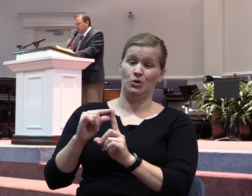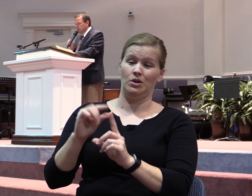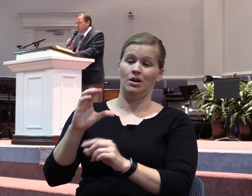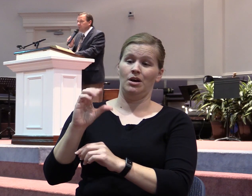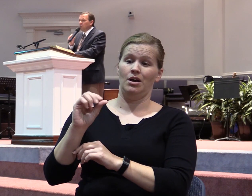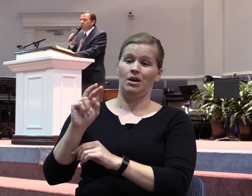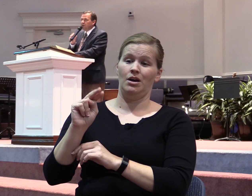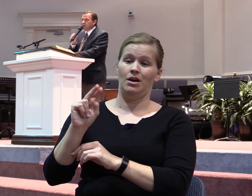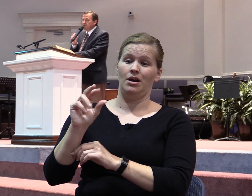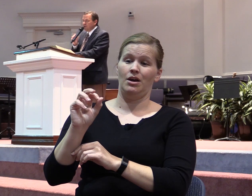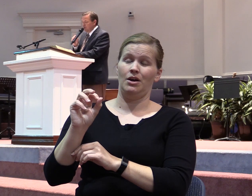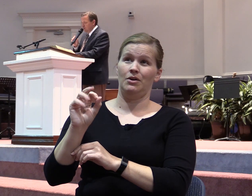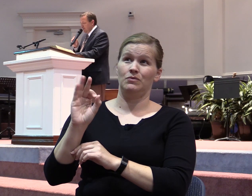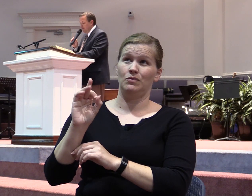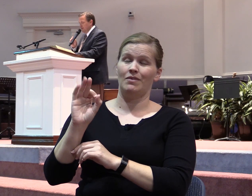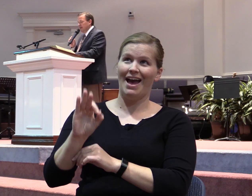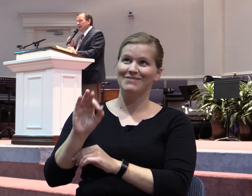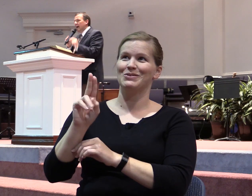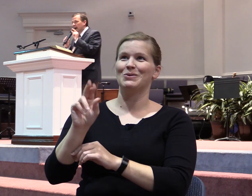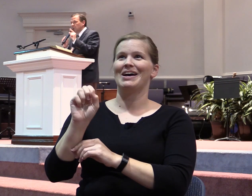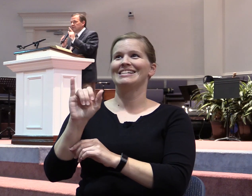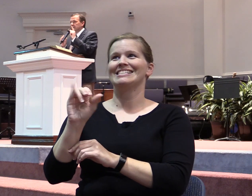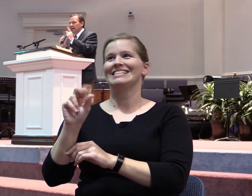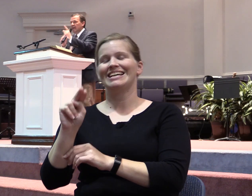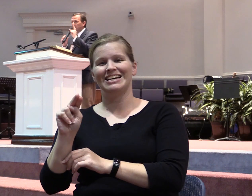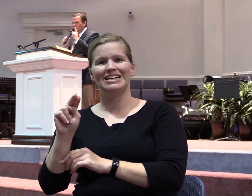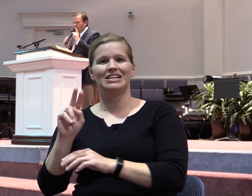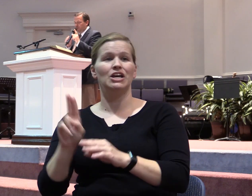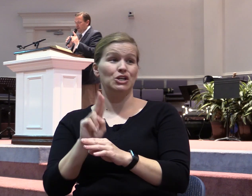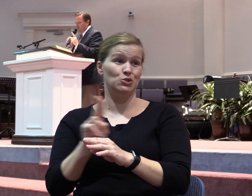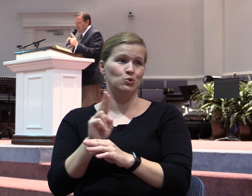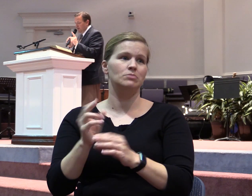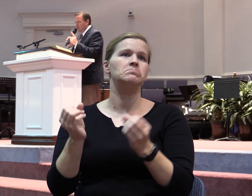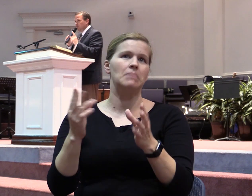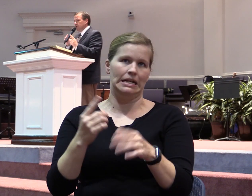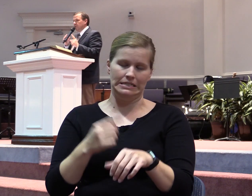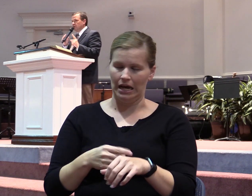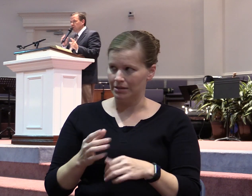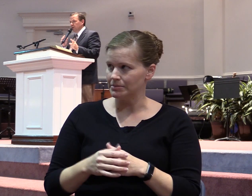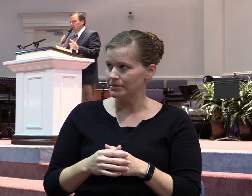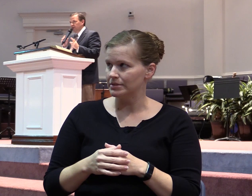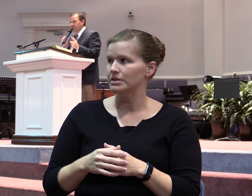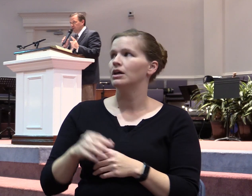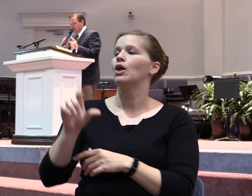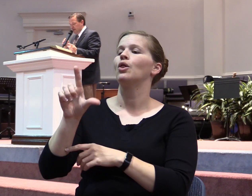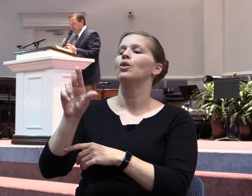used in four of the verses in the New Testament. I will just highlight one of them. Luke 21, verse 9.